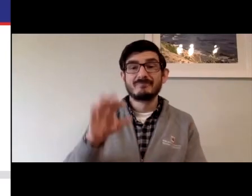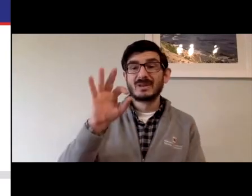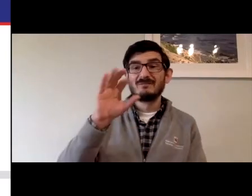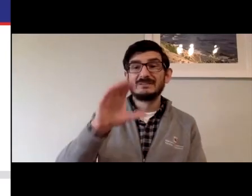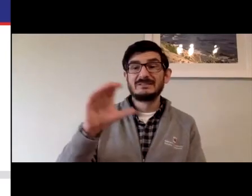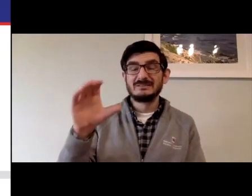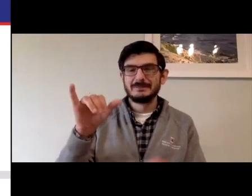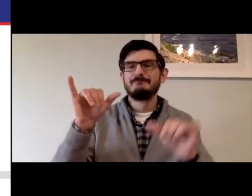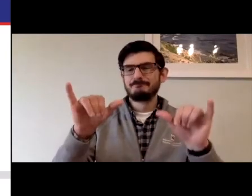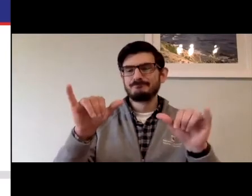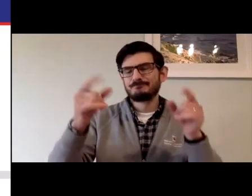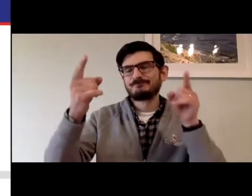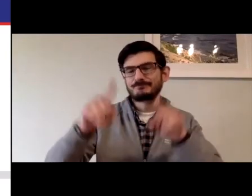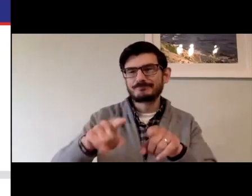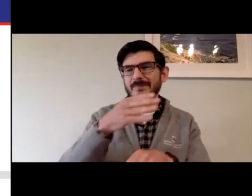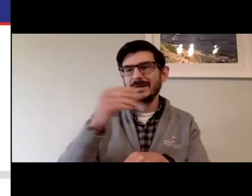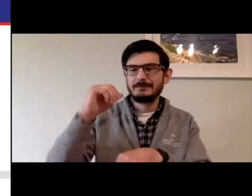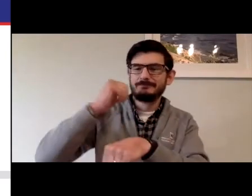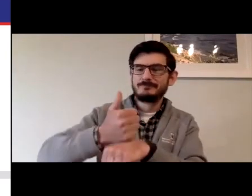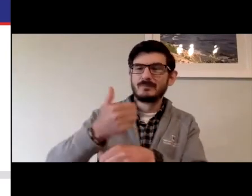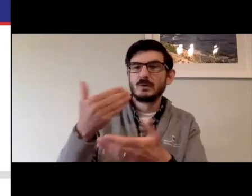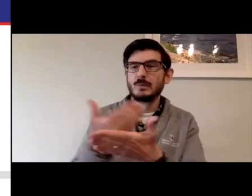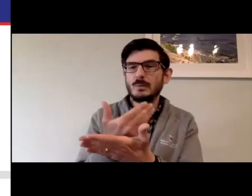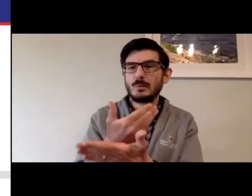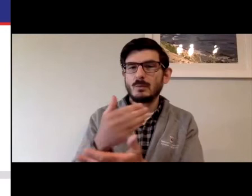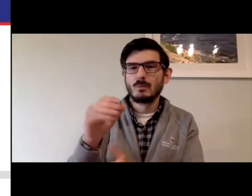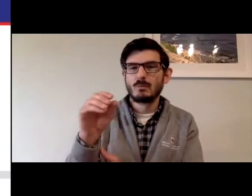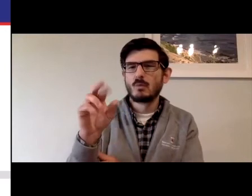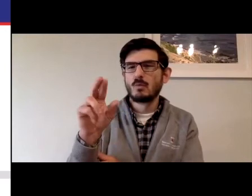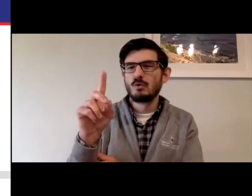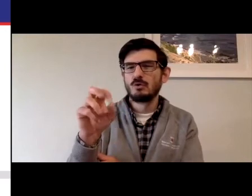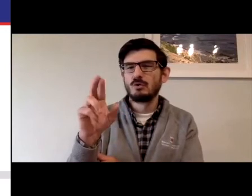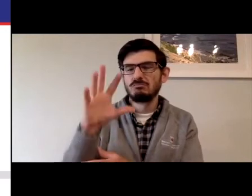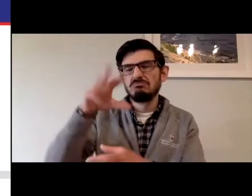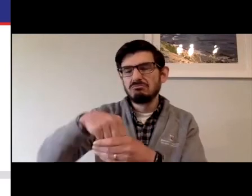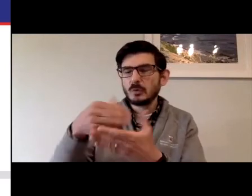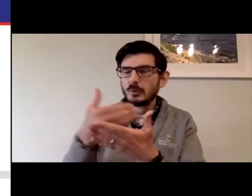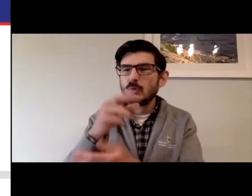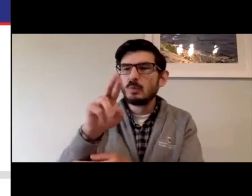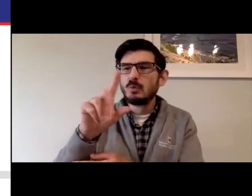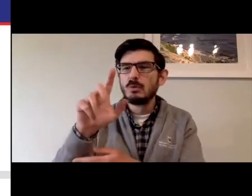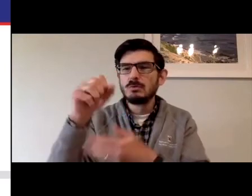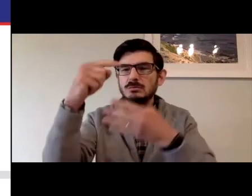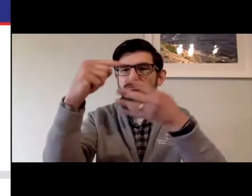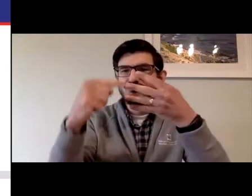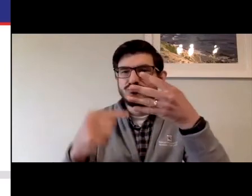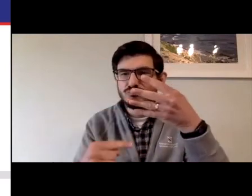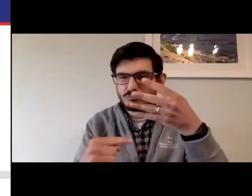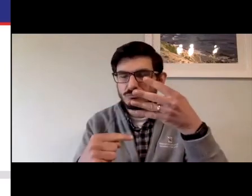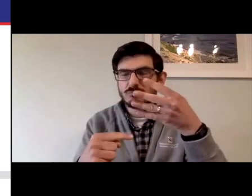networks. So in time, the FCC did agree and set forth a new order